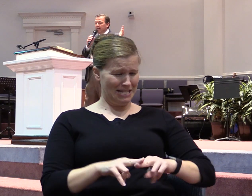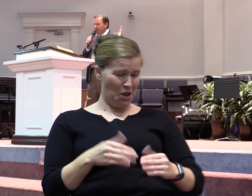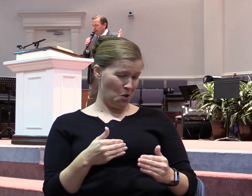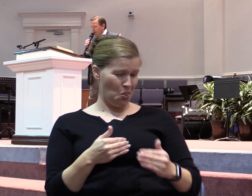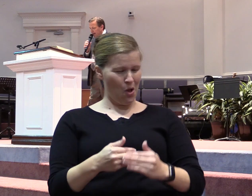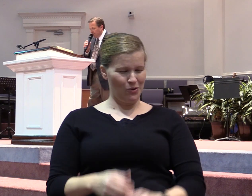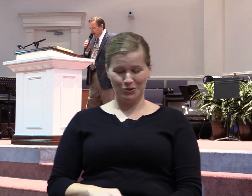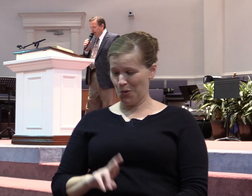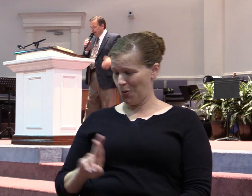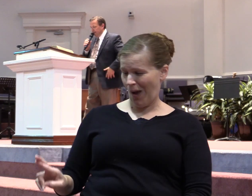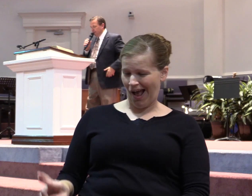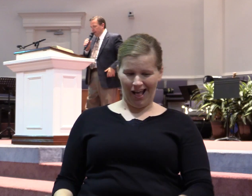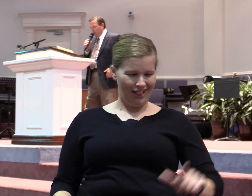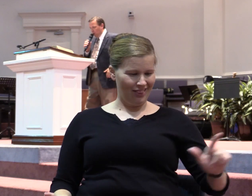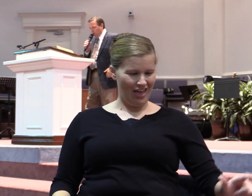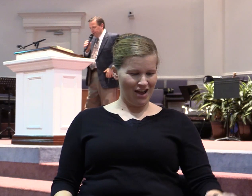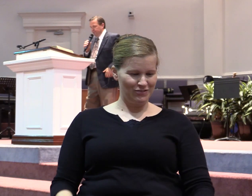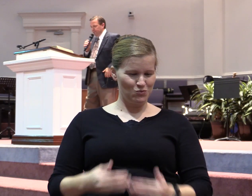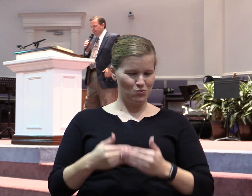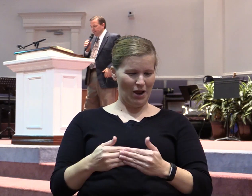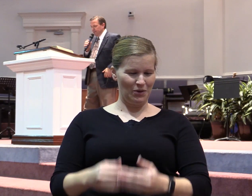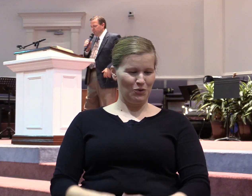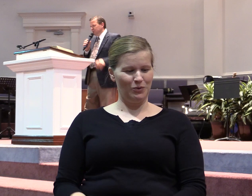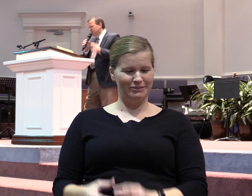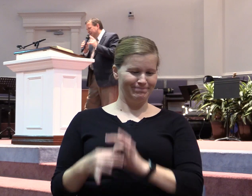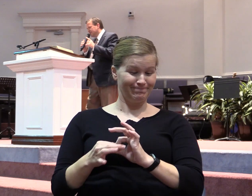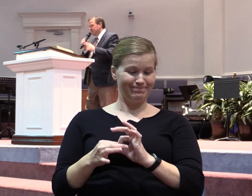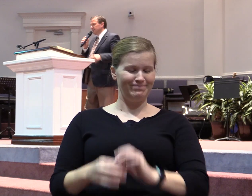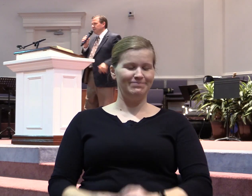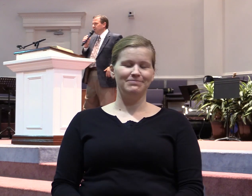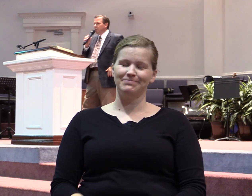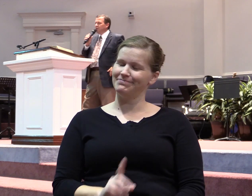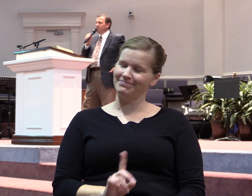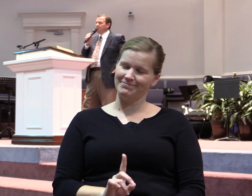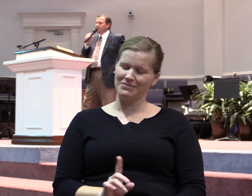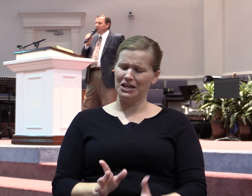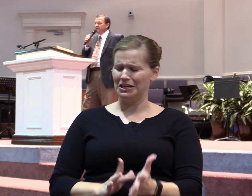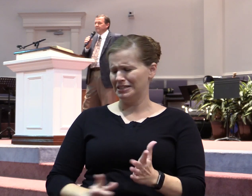left hand in Thy glory. But Jesus said unto them, You don't even know what you're asking.